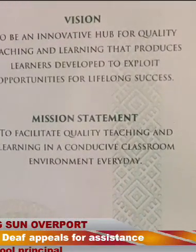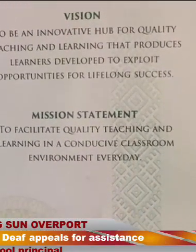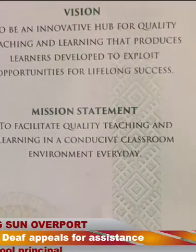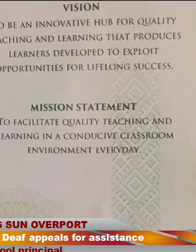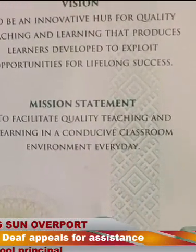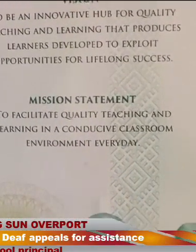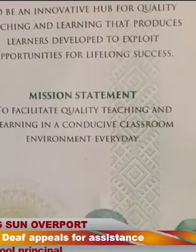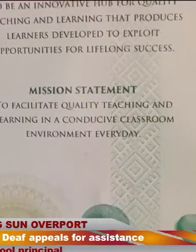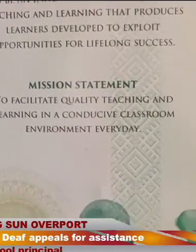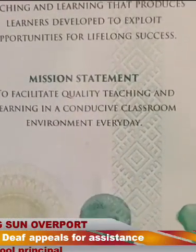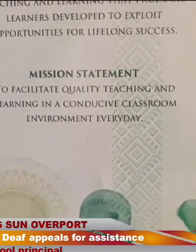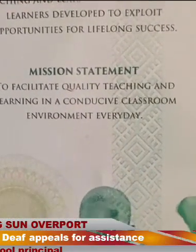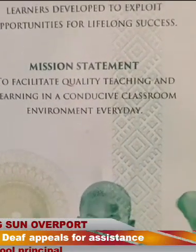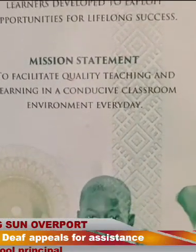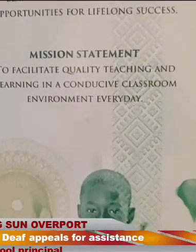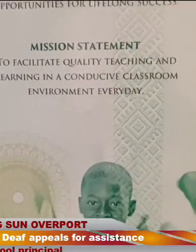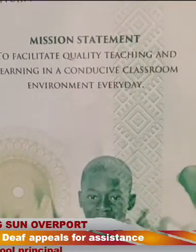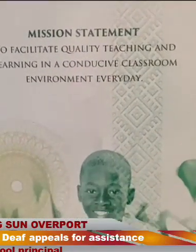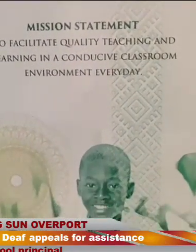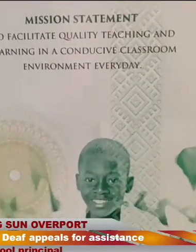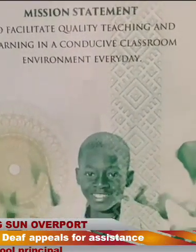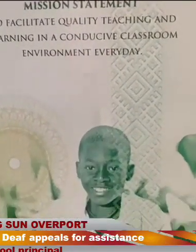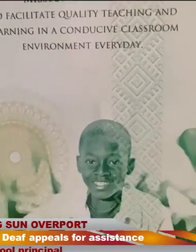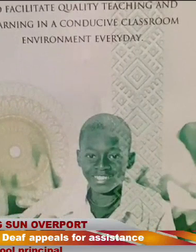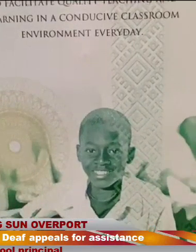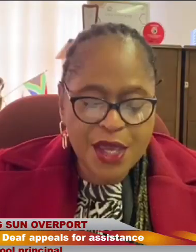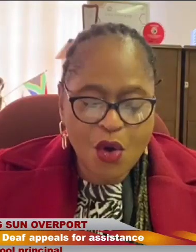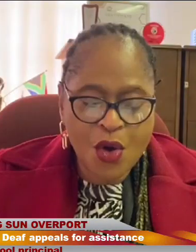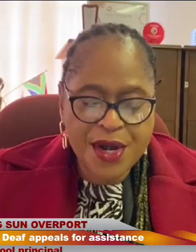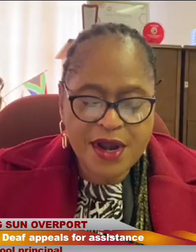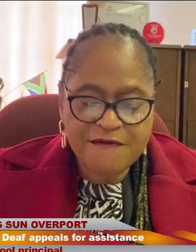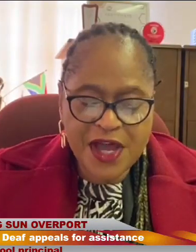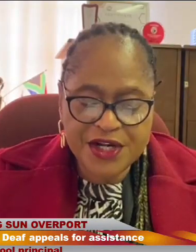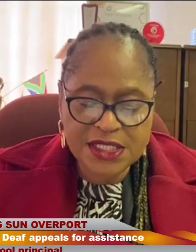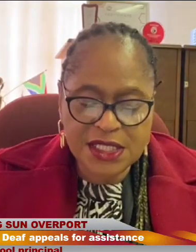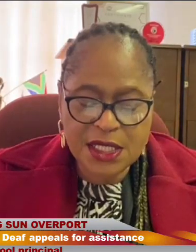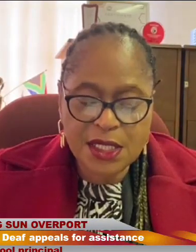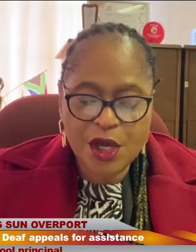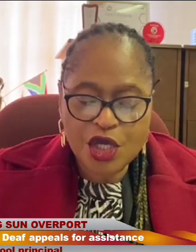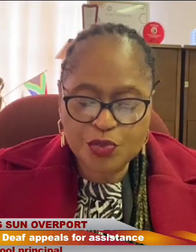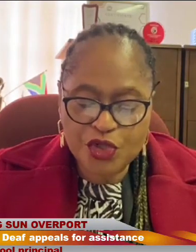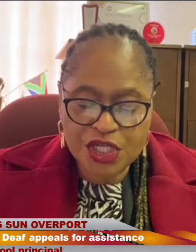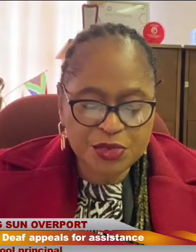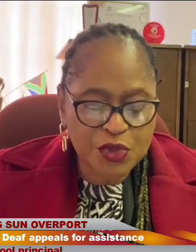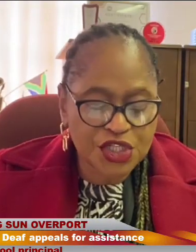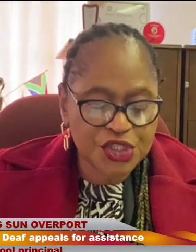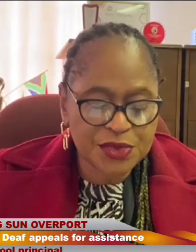school received limited funding, therefore we rely on fundraising, sponsorships